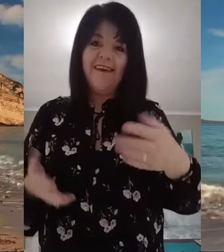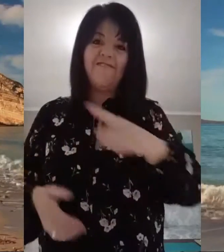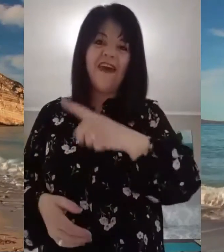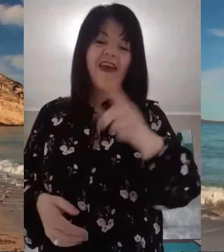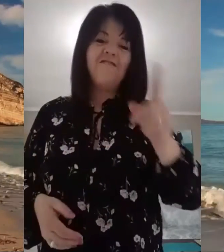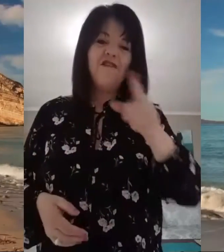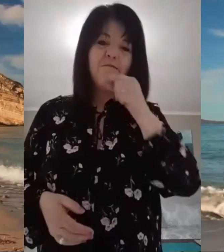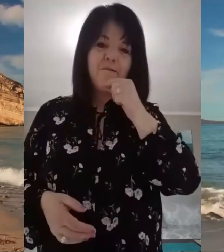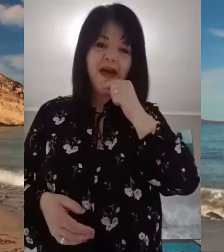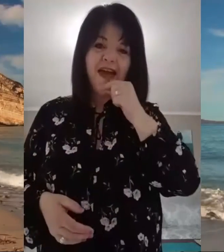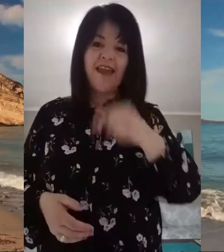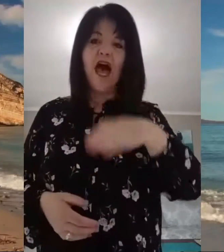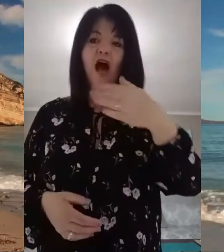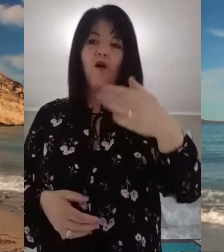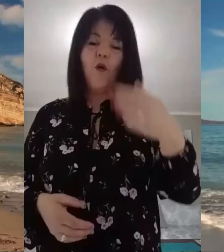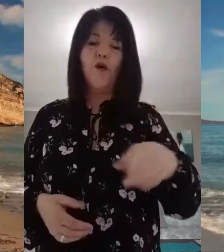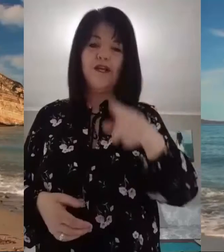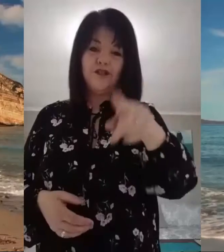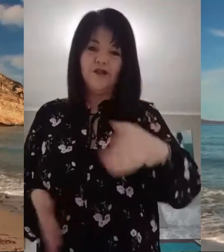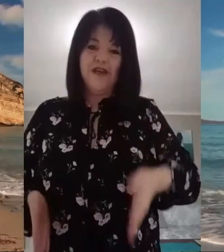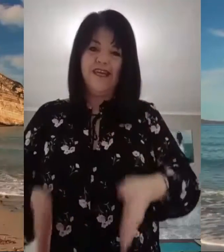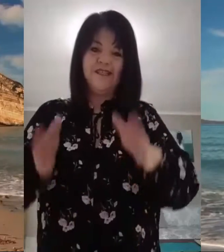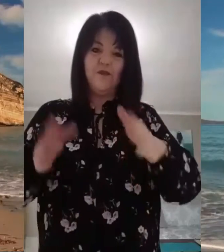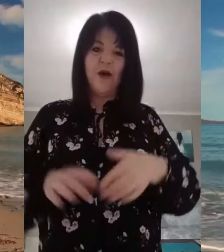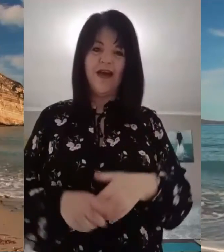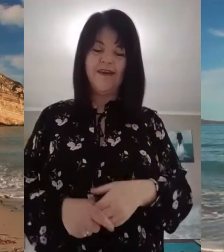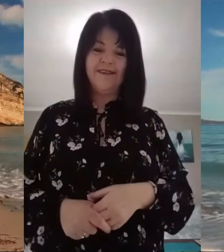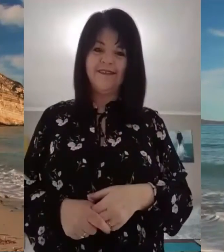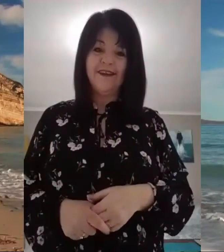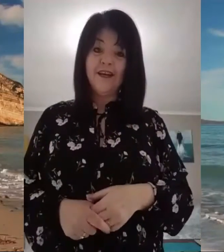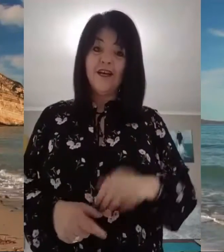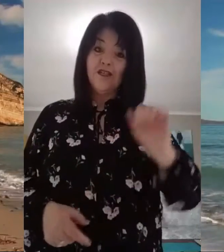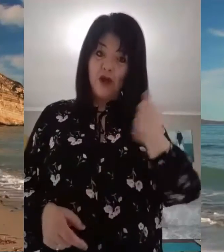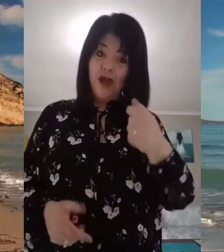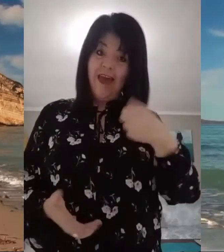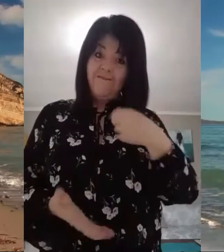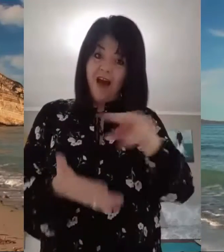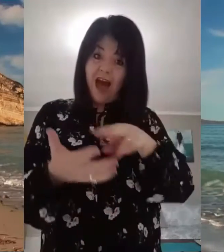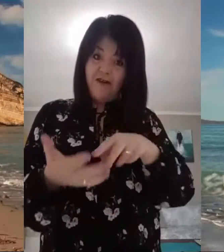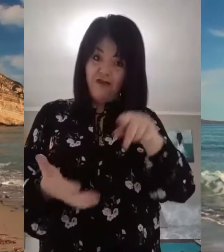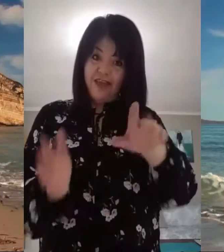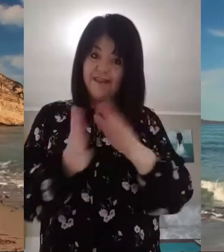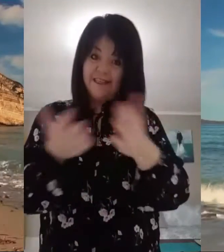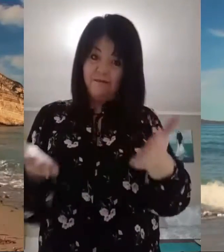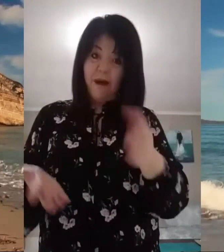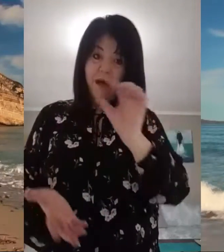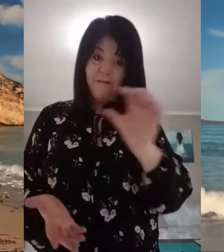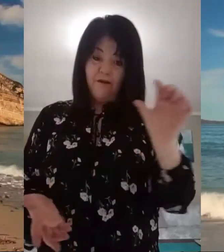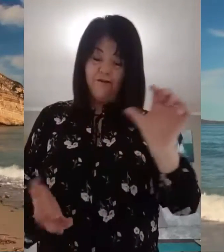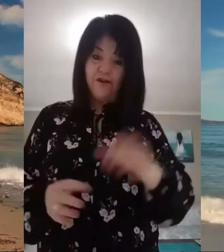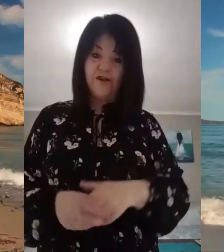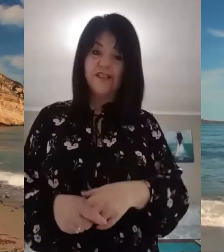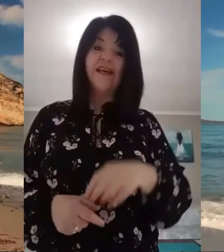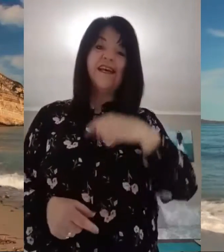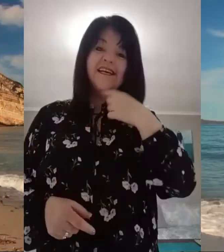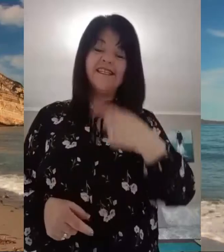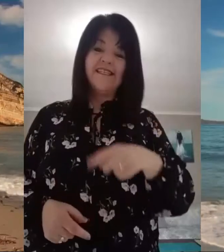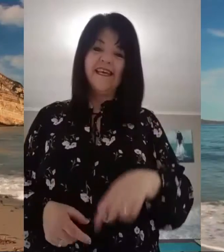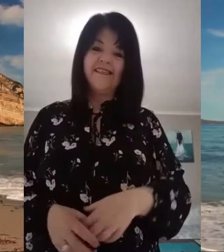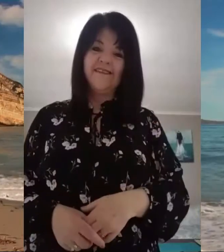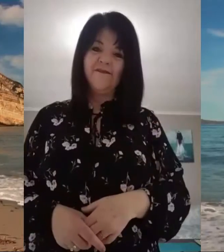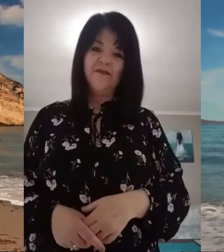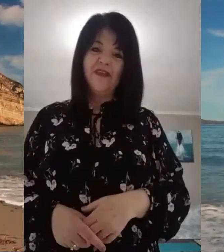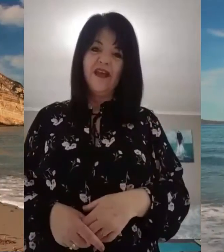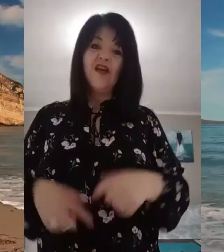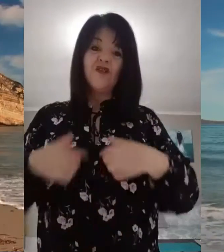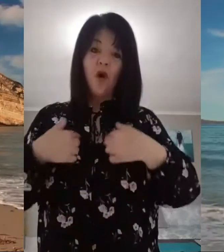give every man according to his ways. So if I read this Bible verse, it